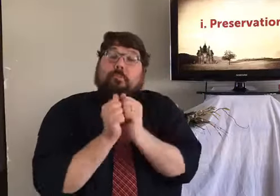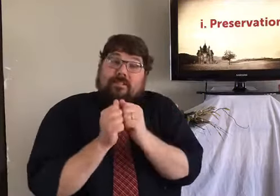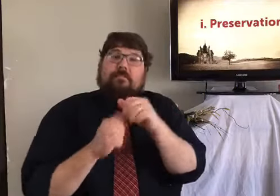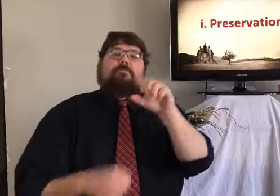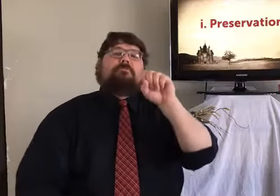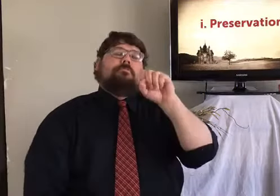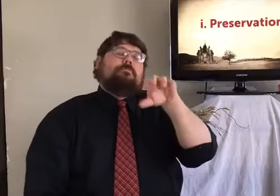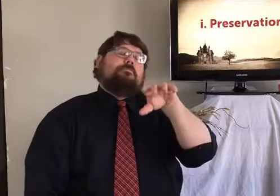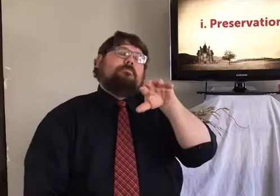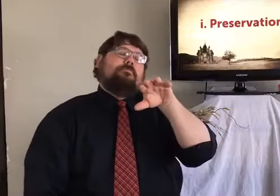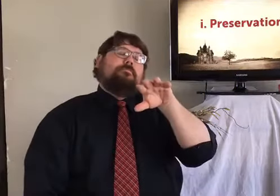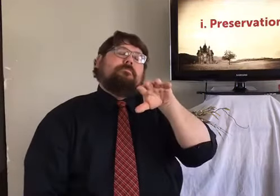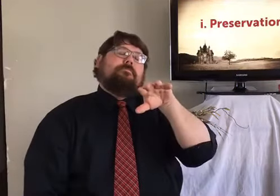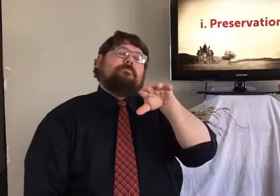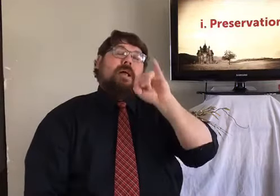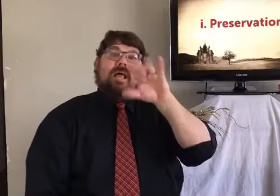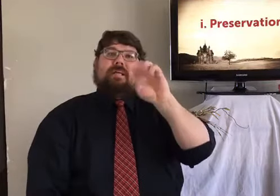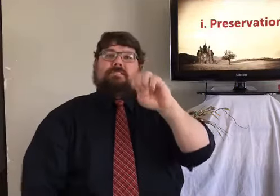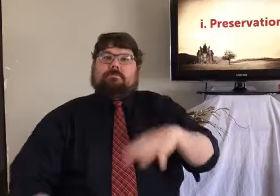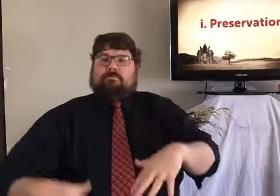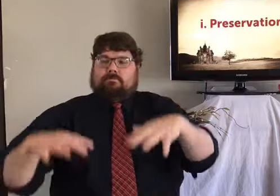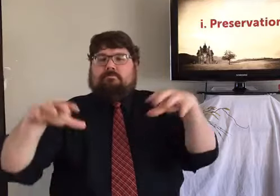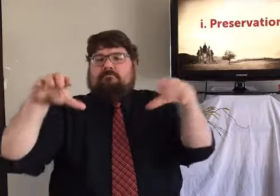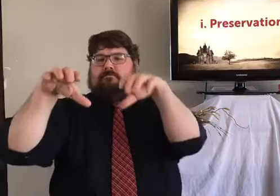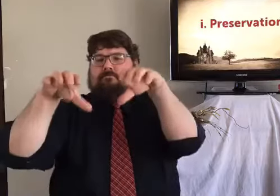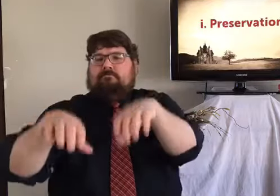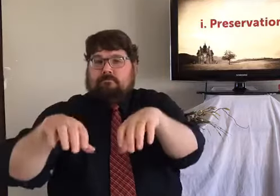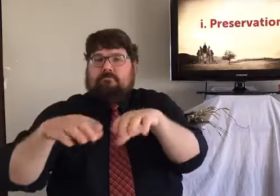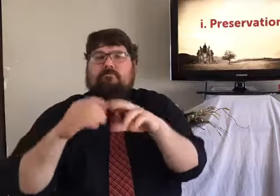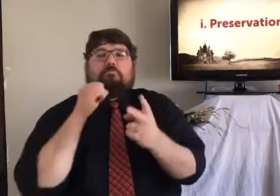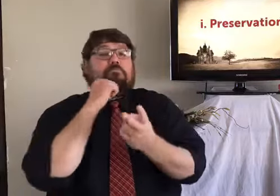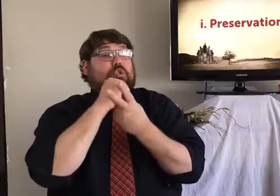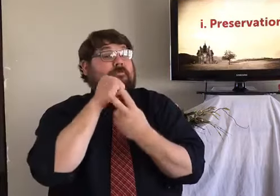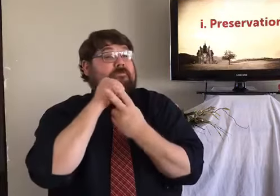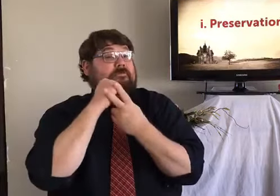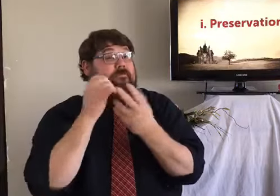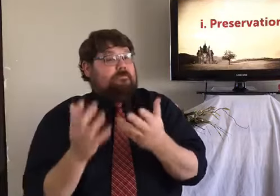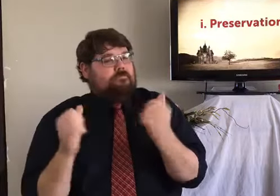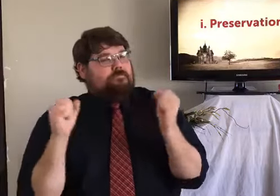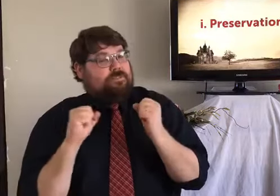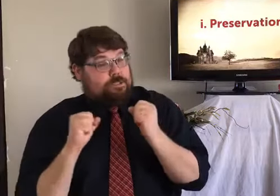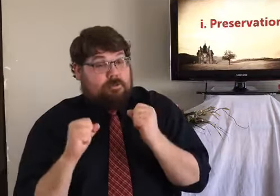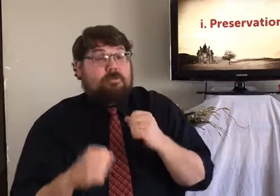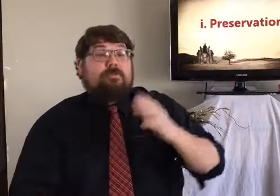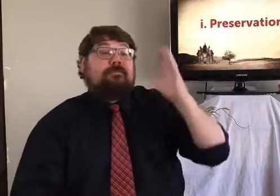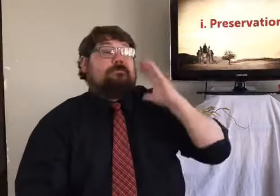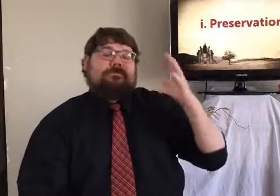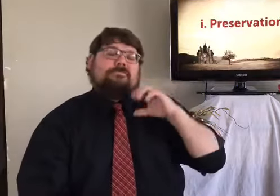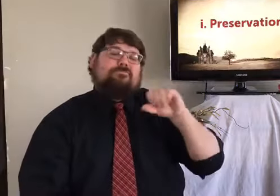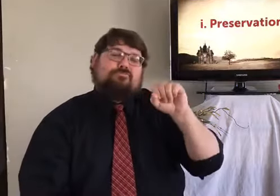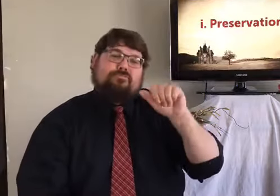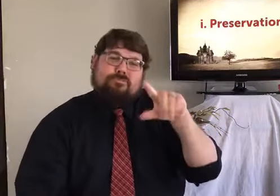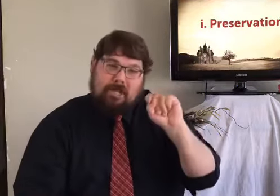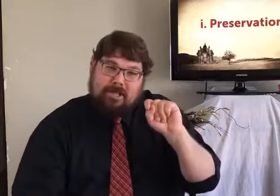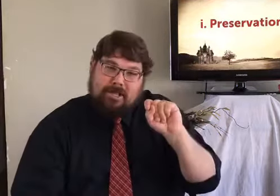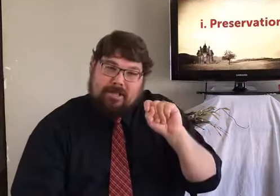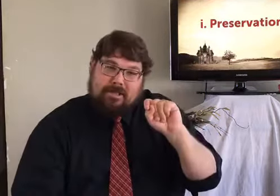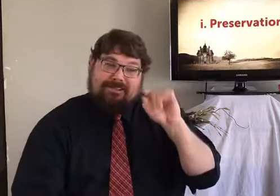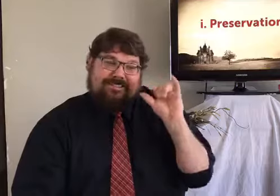put it on the grill or put it in the cooler. You know, we use ice as a preservative. keep it cold. We keep it